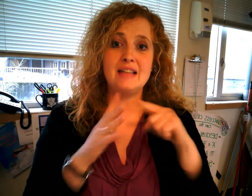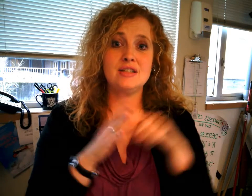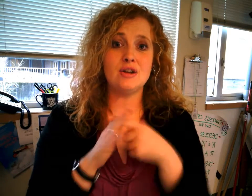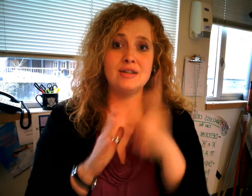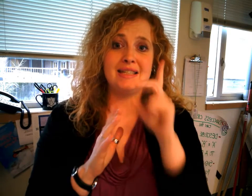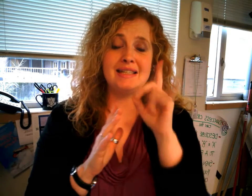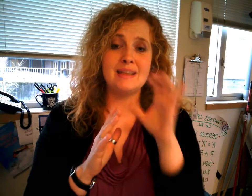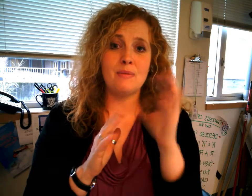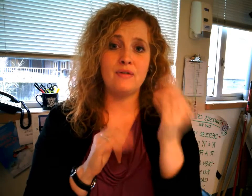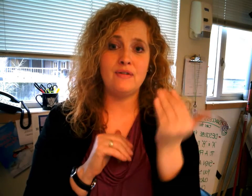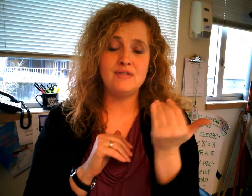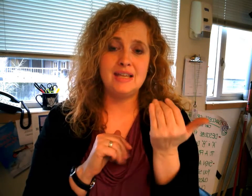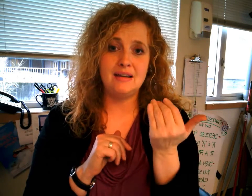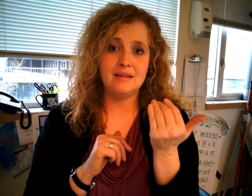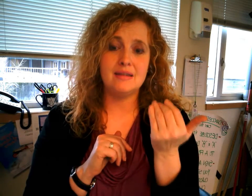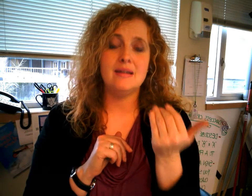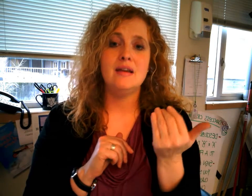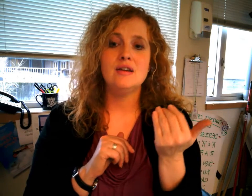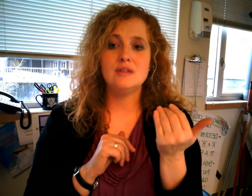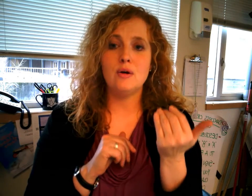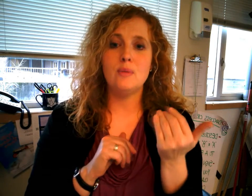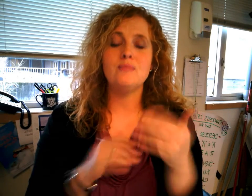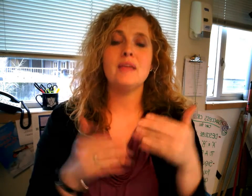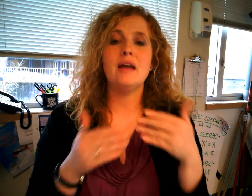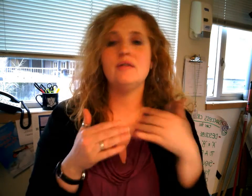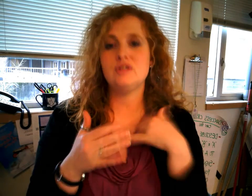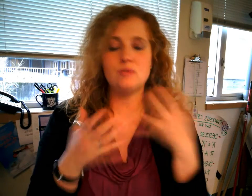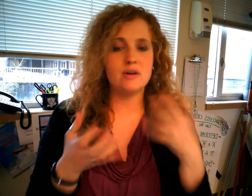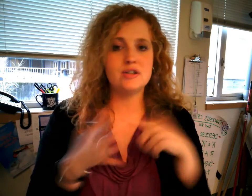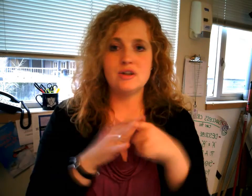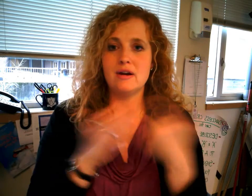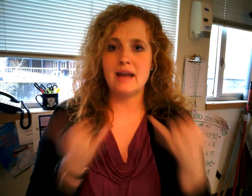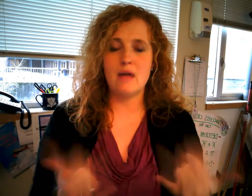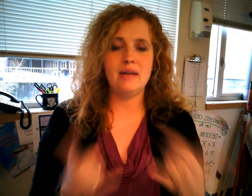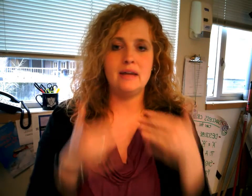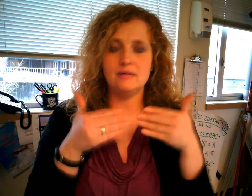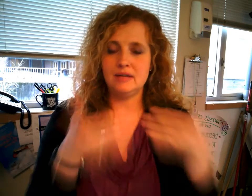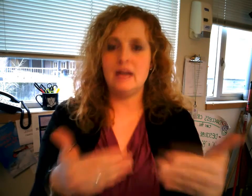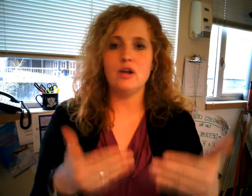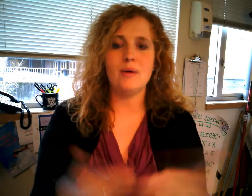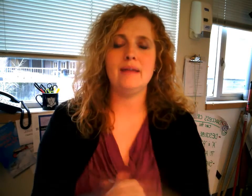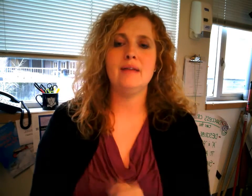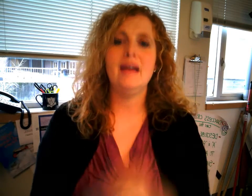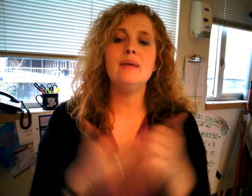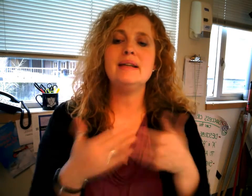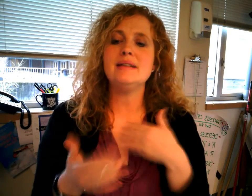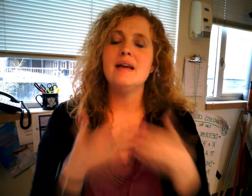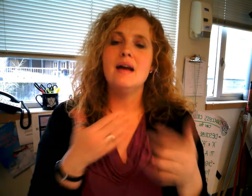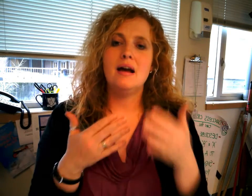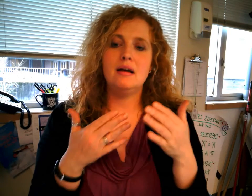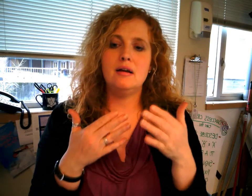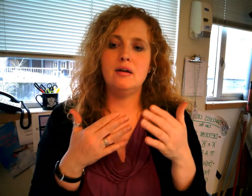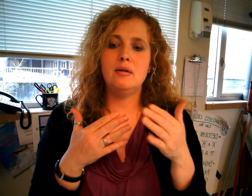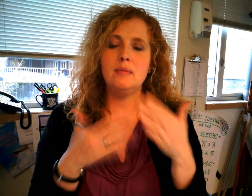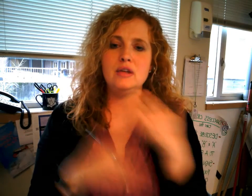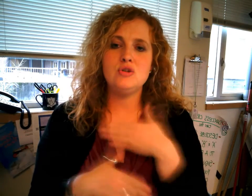starts december 15th so I just wanted to start now and get get it going anyways um enjoy